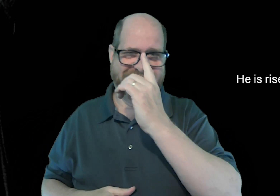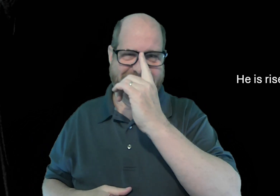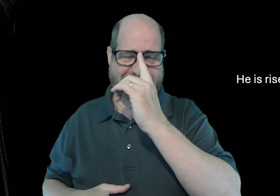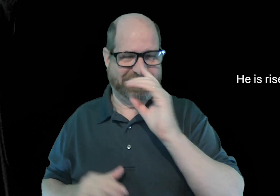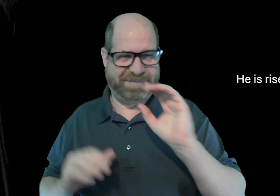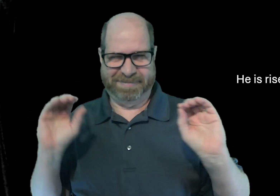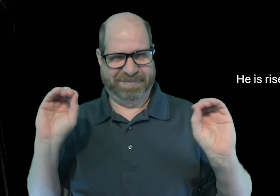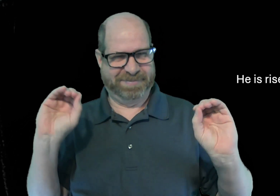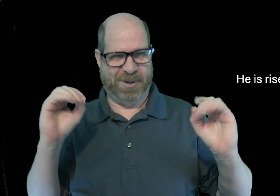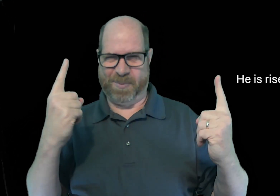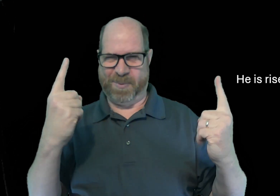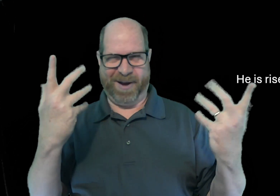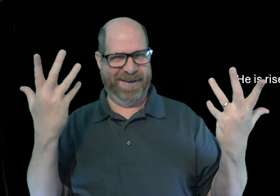nobody else